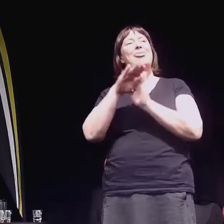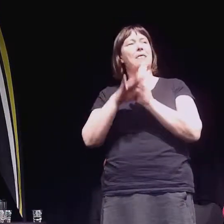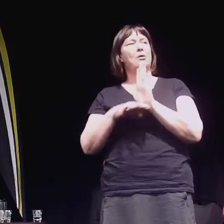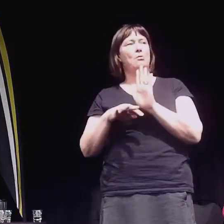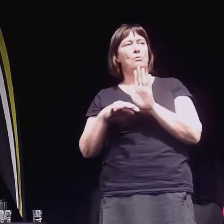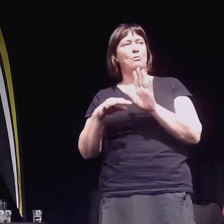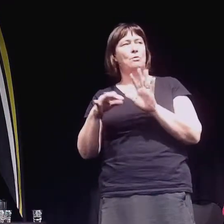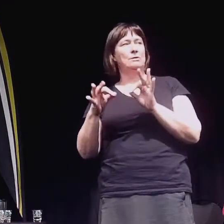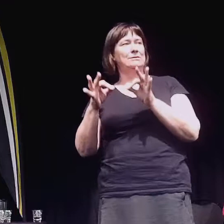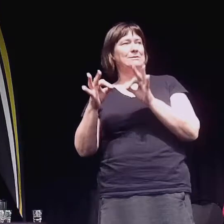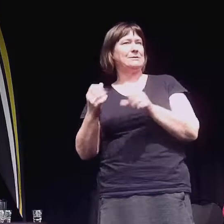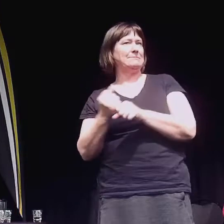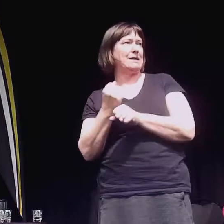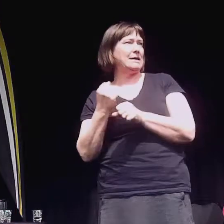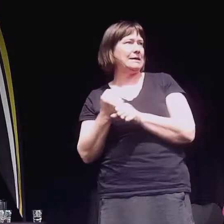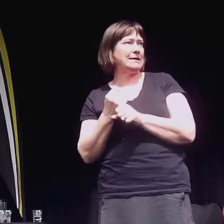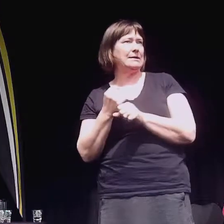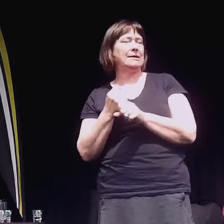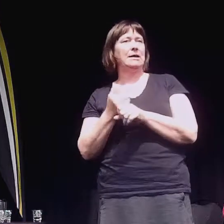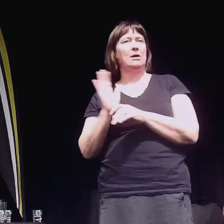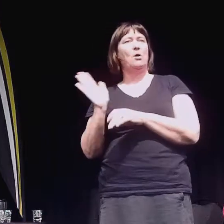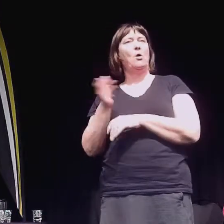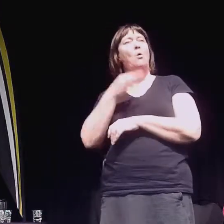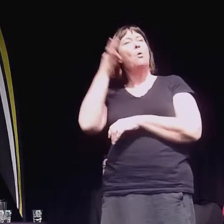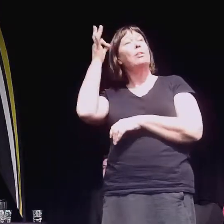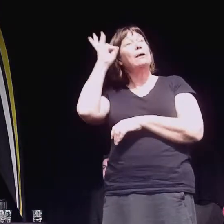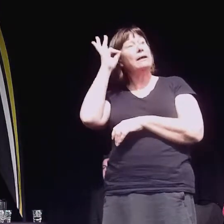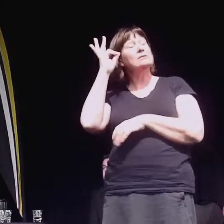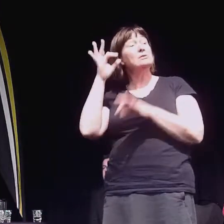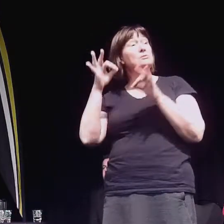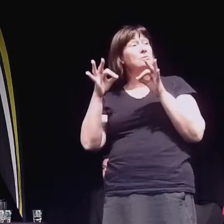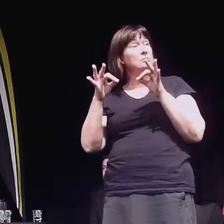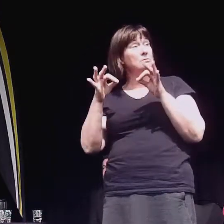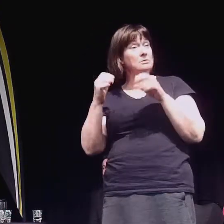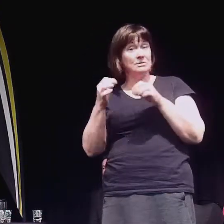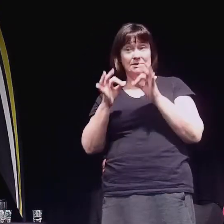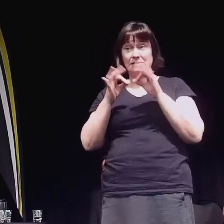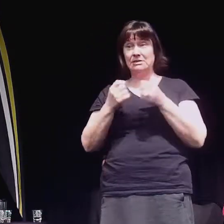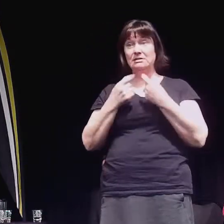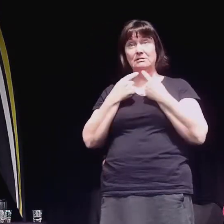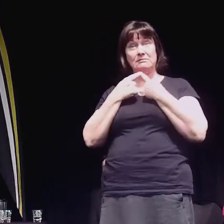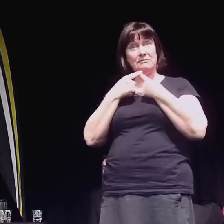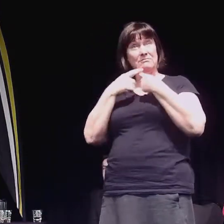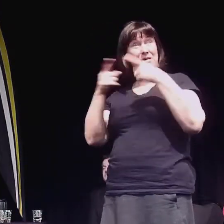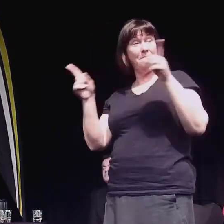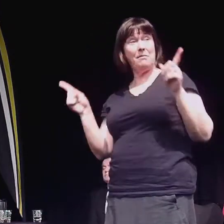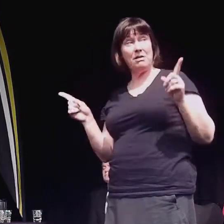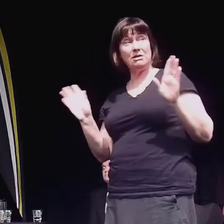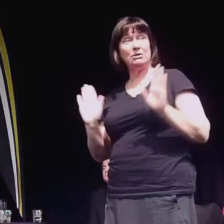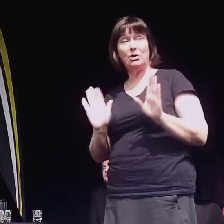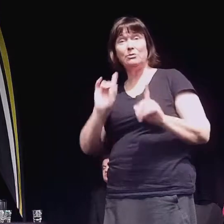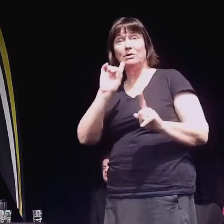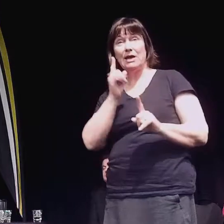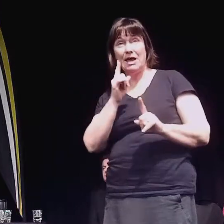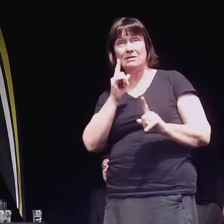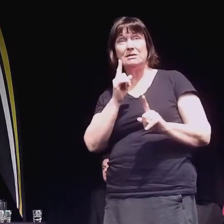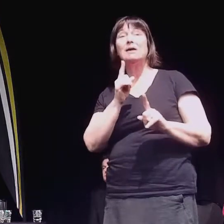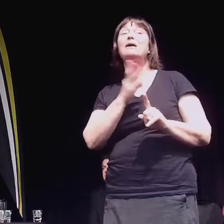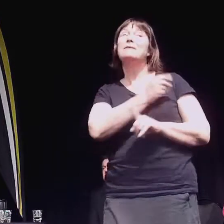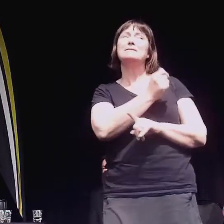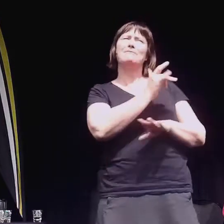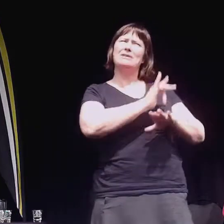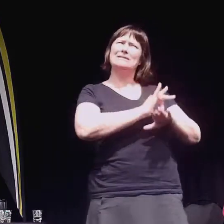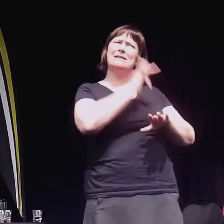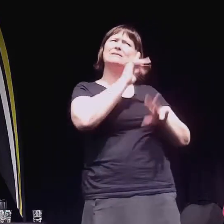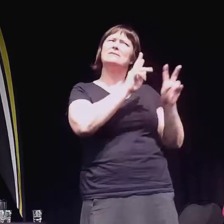Not every decision of the council can be made public, as there are some extremely sensitive